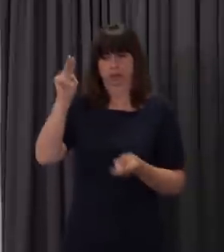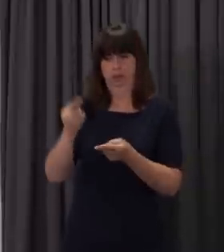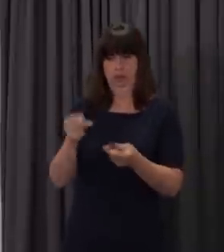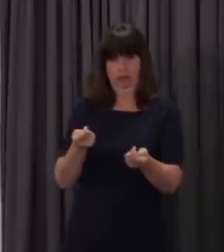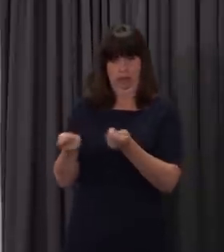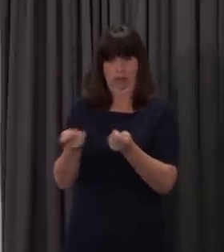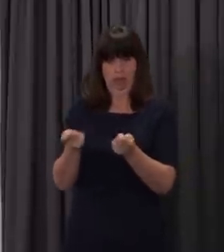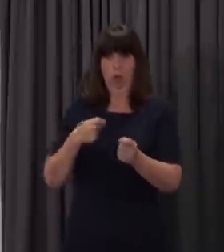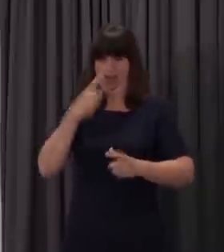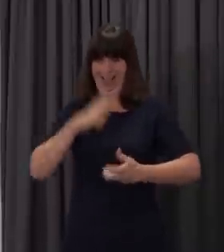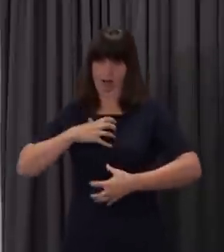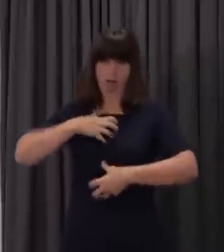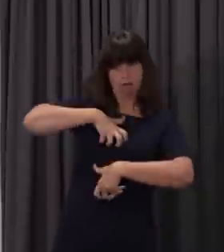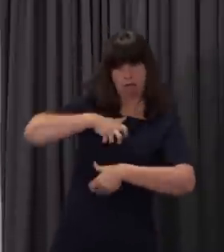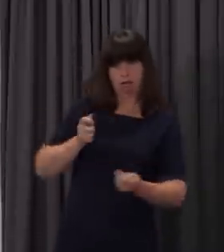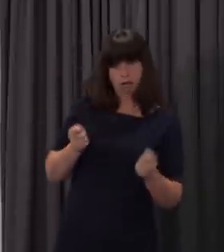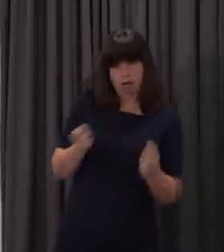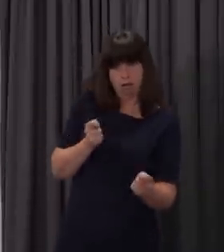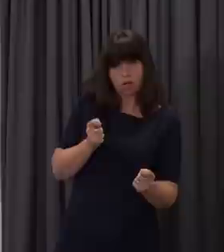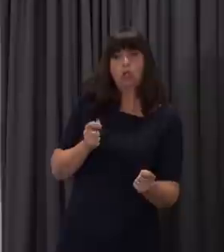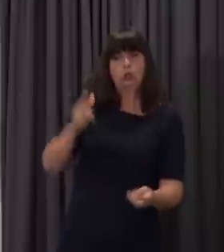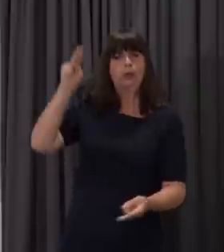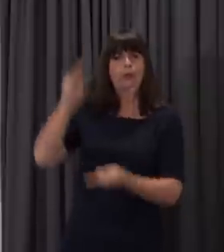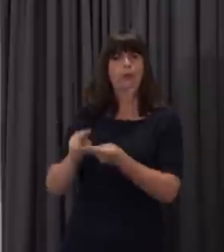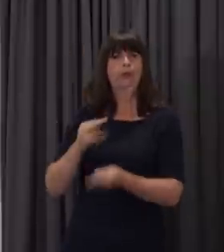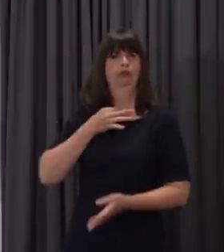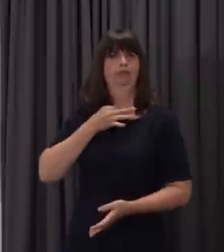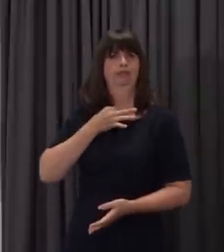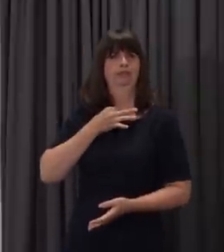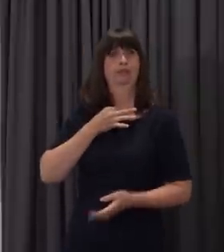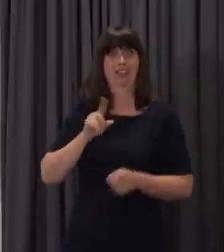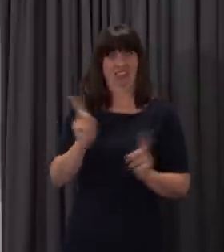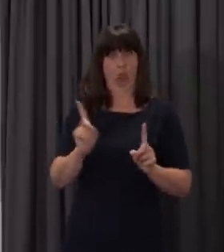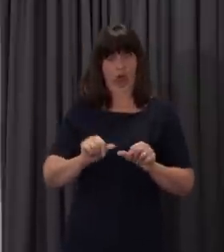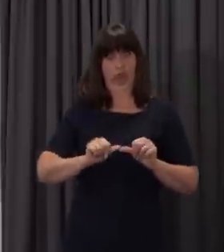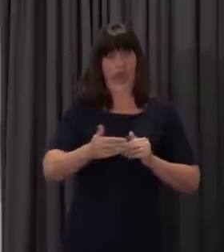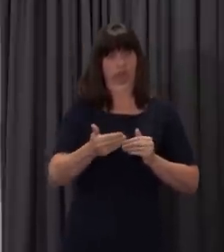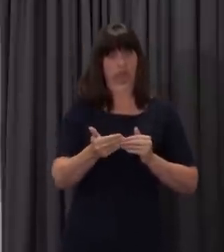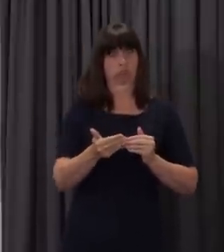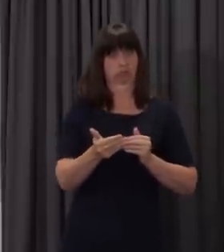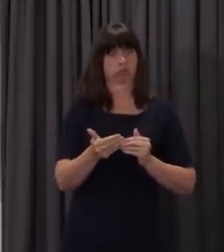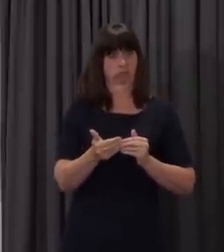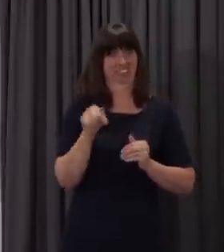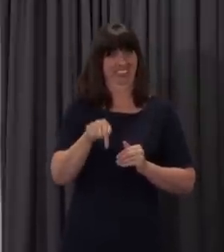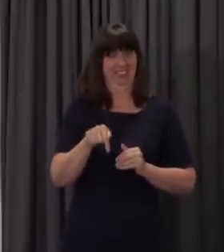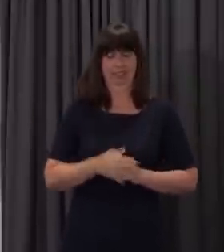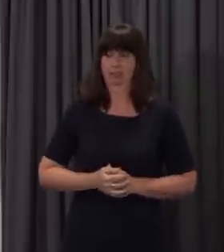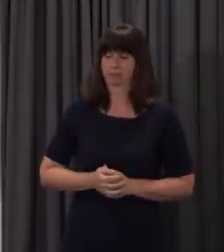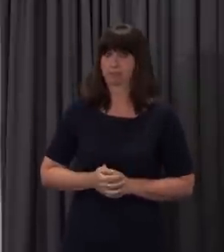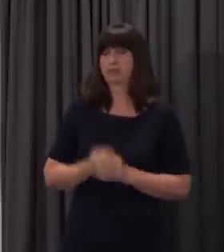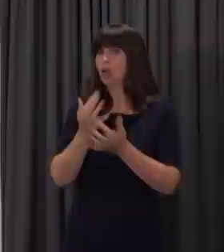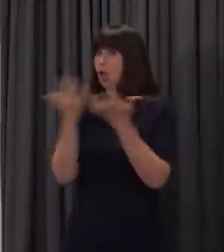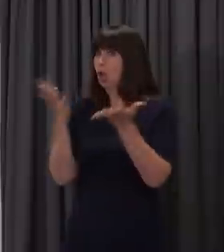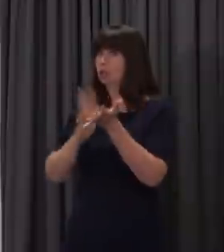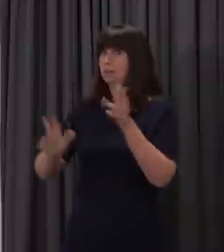And that's what we will do in the next phase. I think for many parents, they